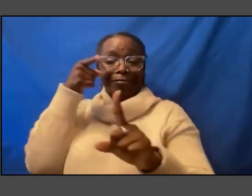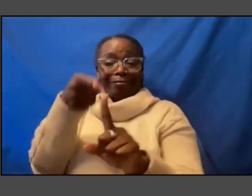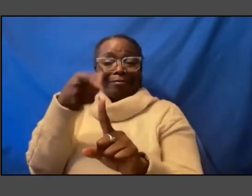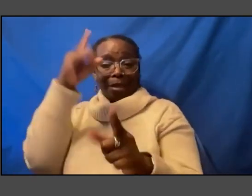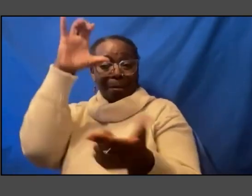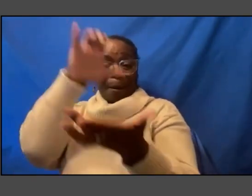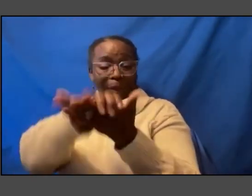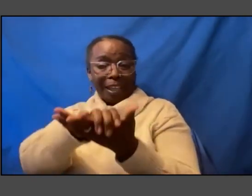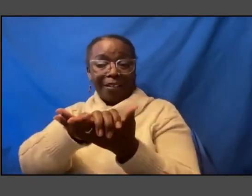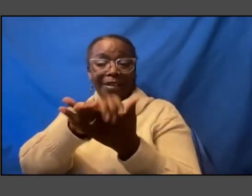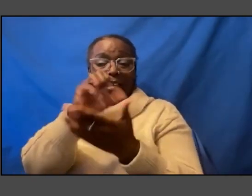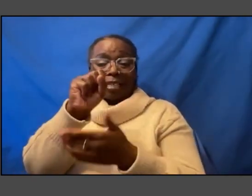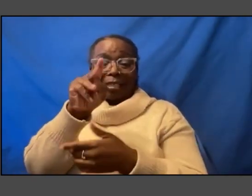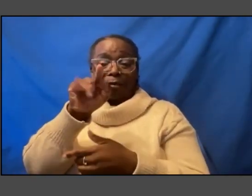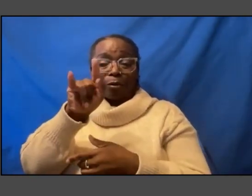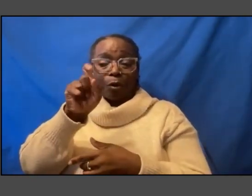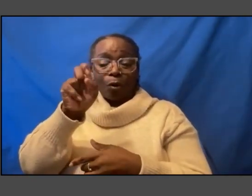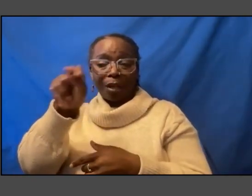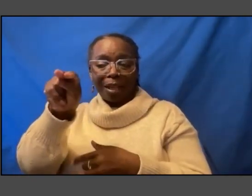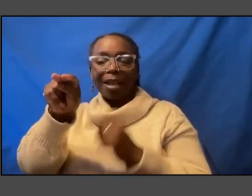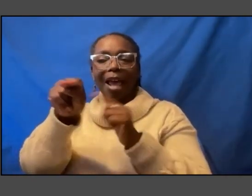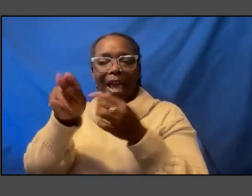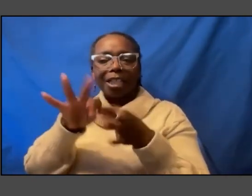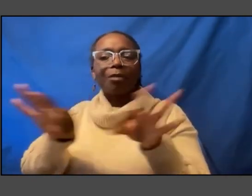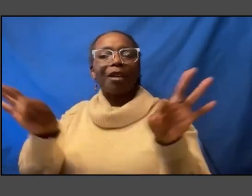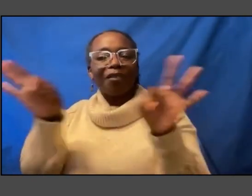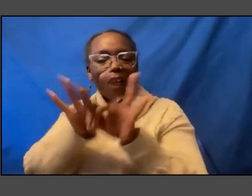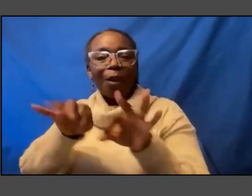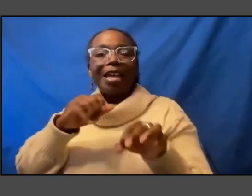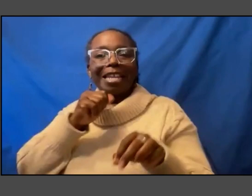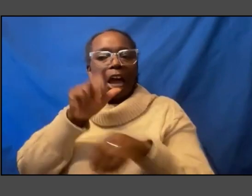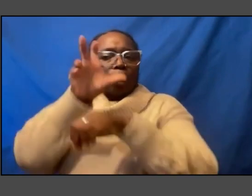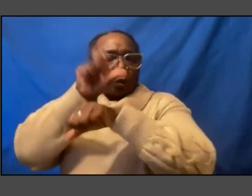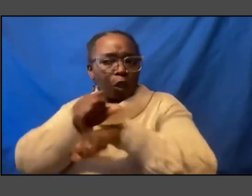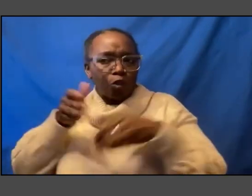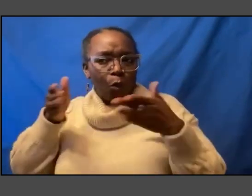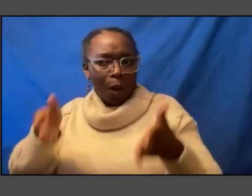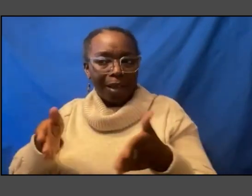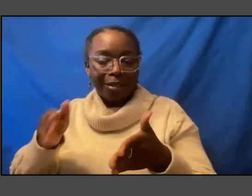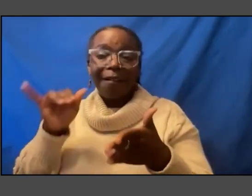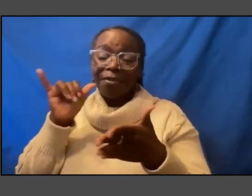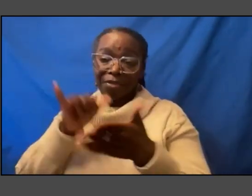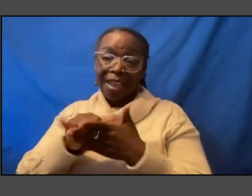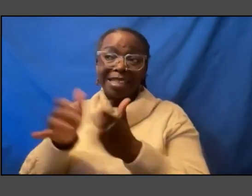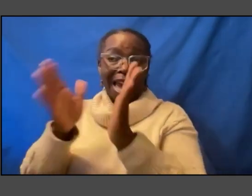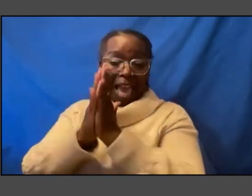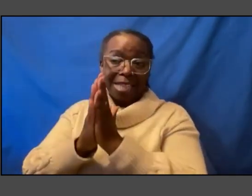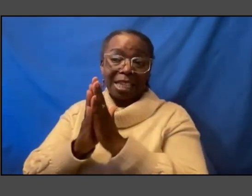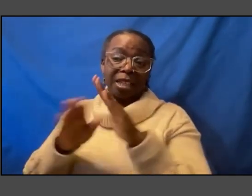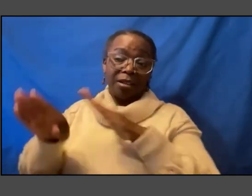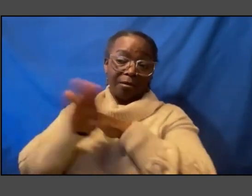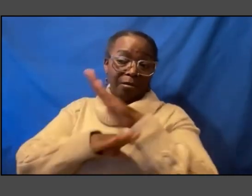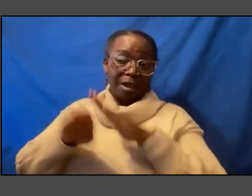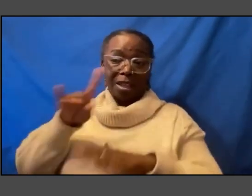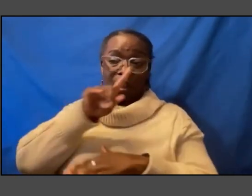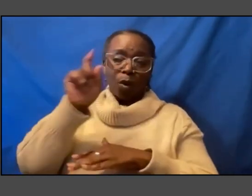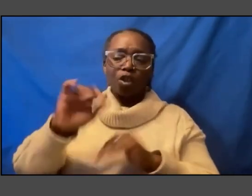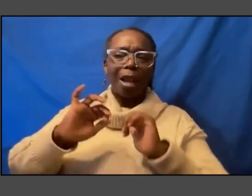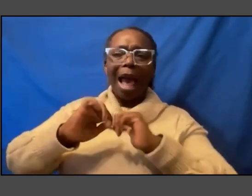has to be a value in non-traditional ways and this is really asking the fundamental question how do we lead not just with our scholarship